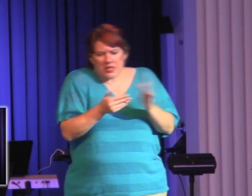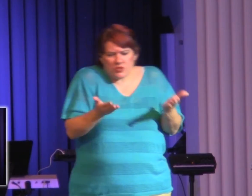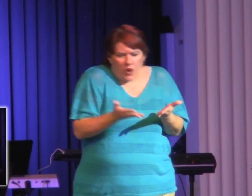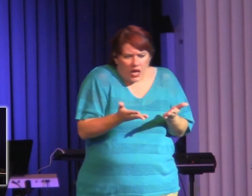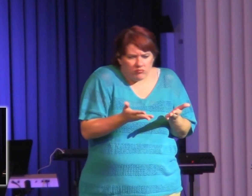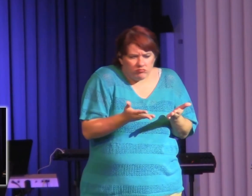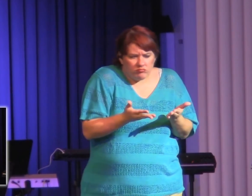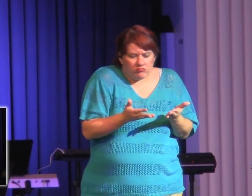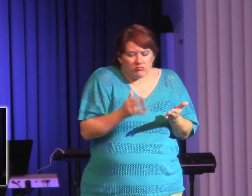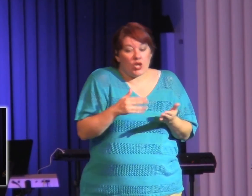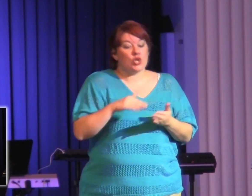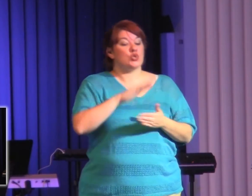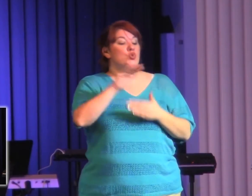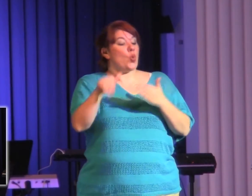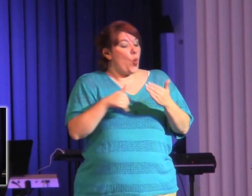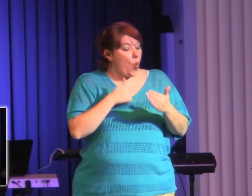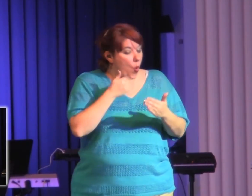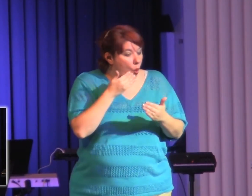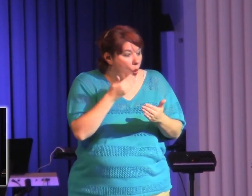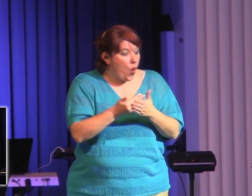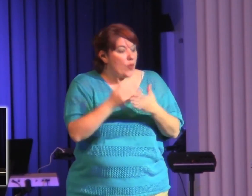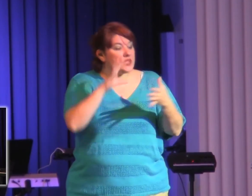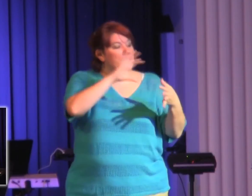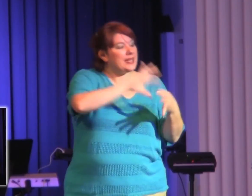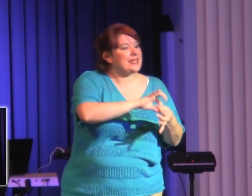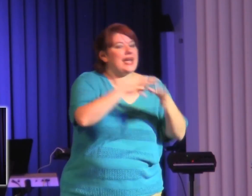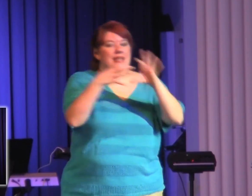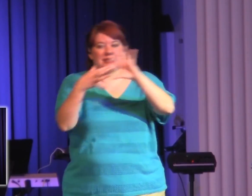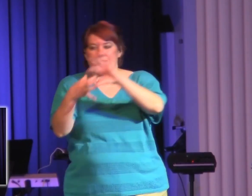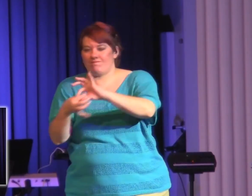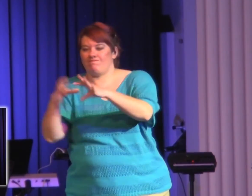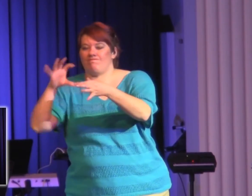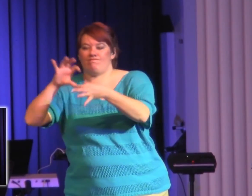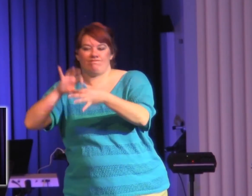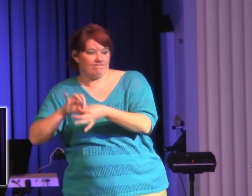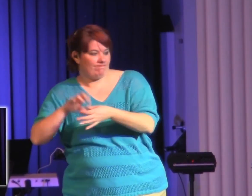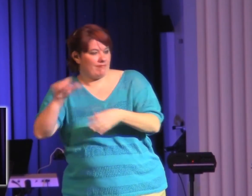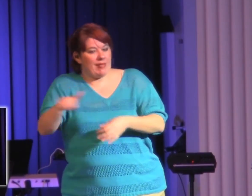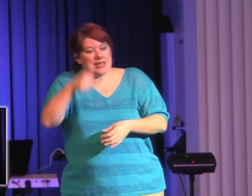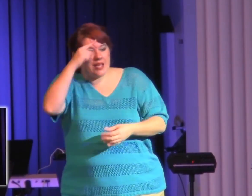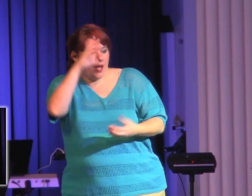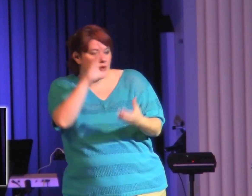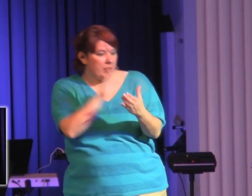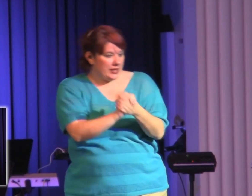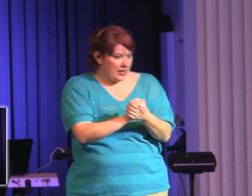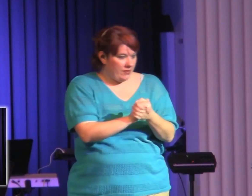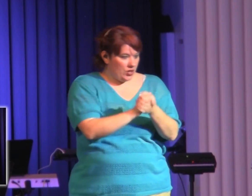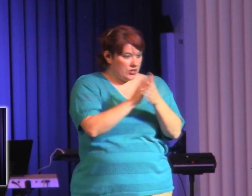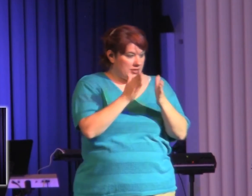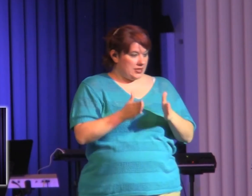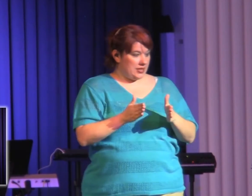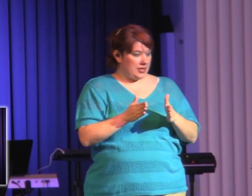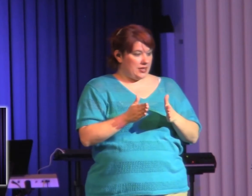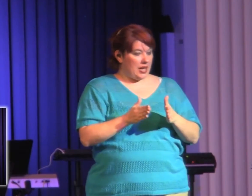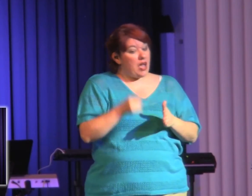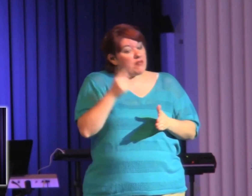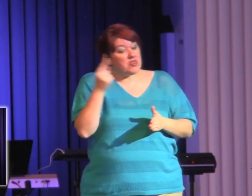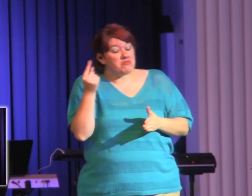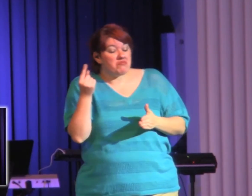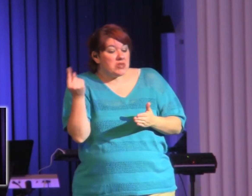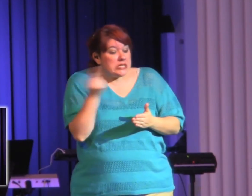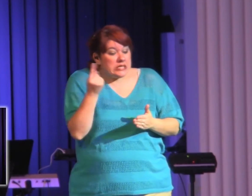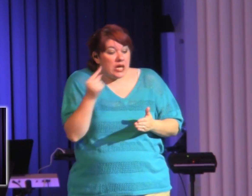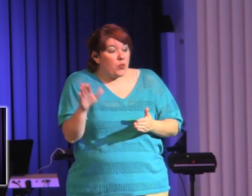And there should always be somebody in my life that is kind of like an Apostle Paul. Somebody who's older than me in the faith.